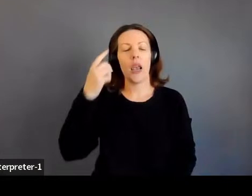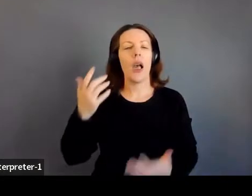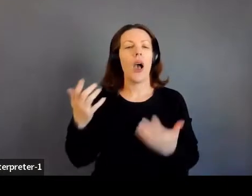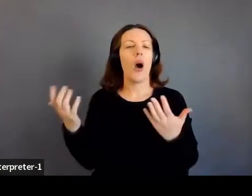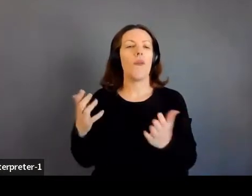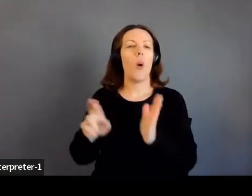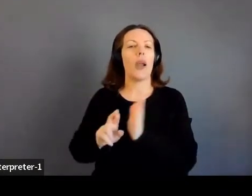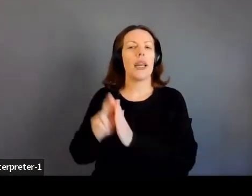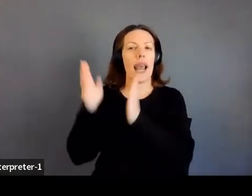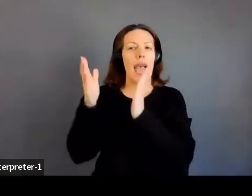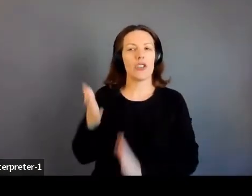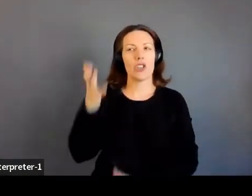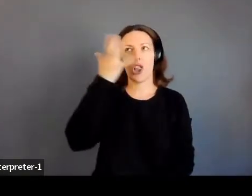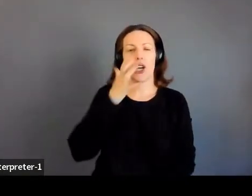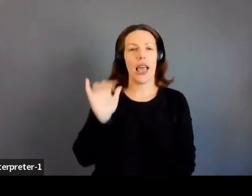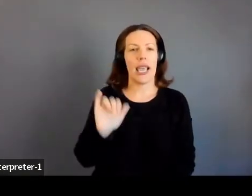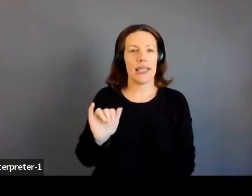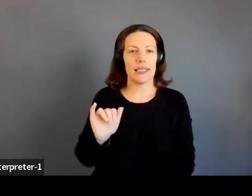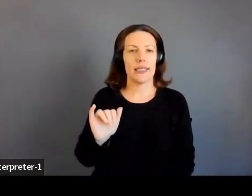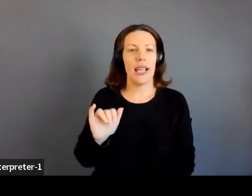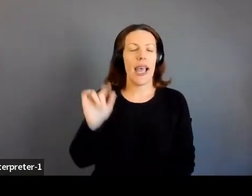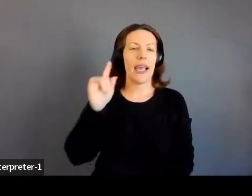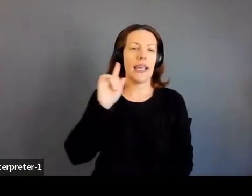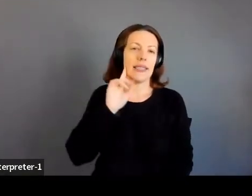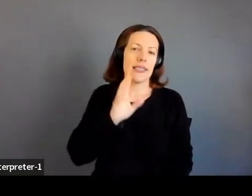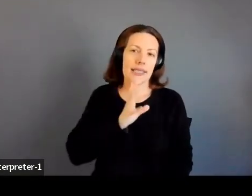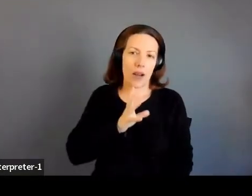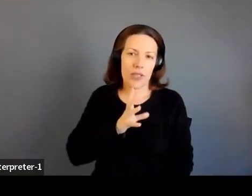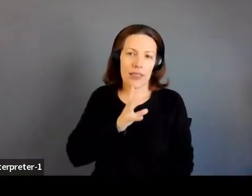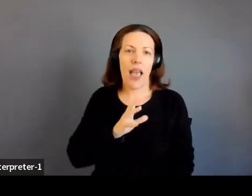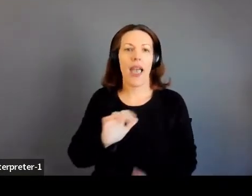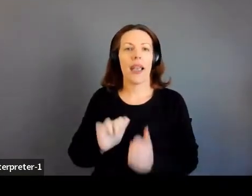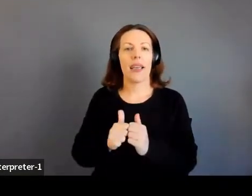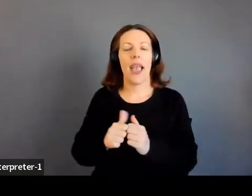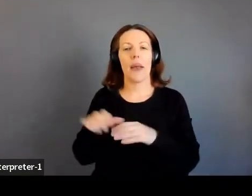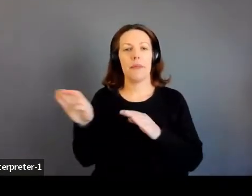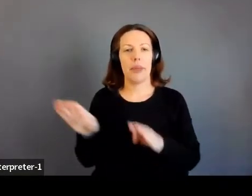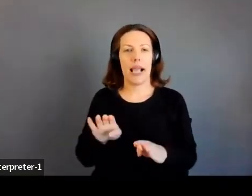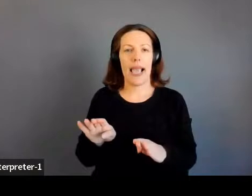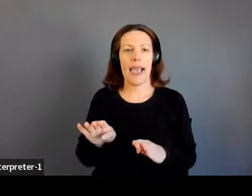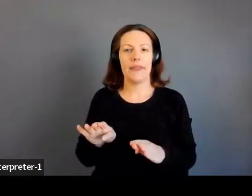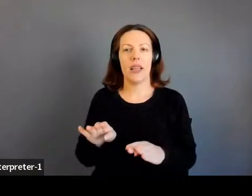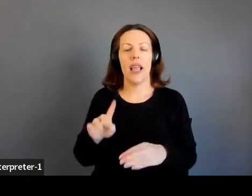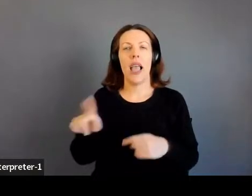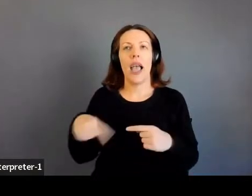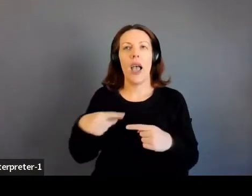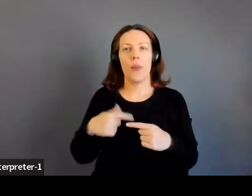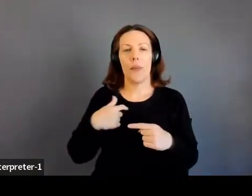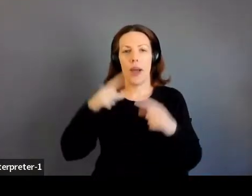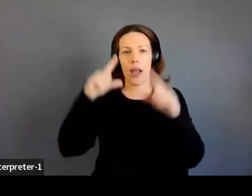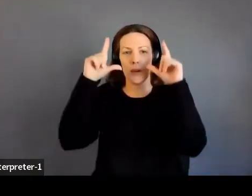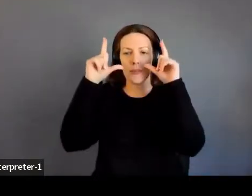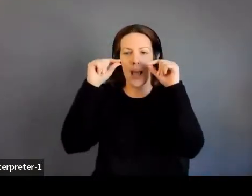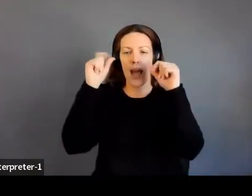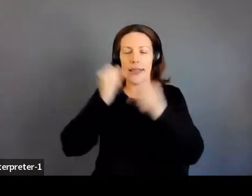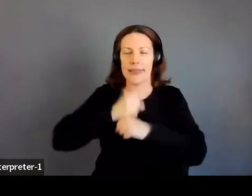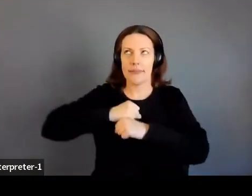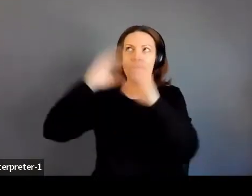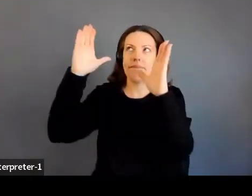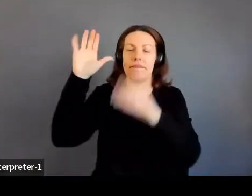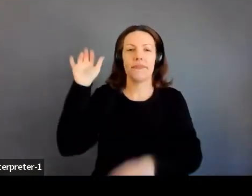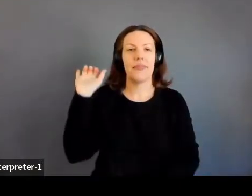an astronaut looked like and sounded like, and, you know, behaved like, and when I closed my eyes, that's what I pictured.